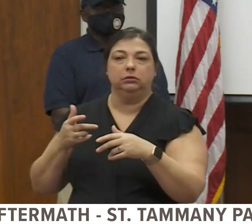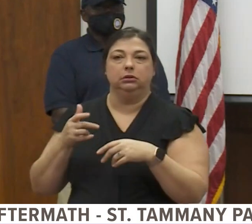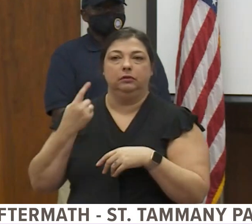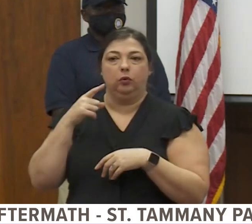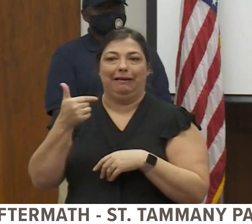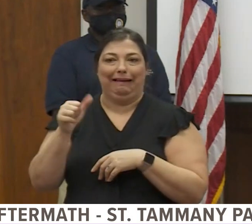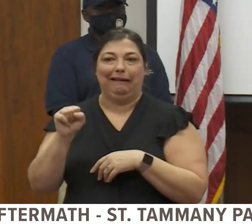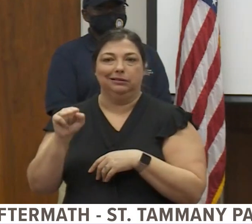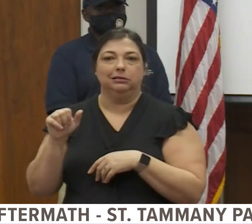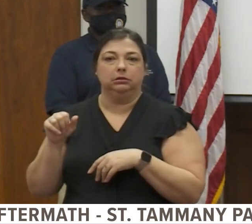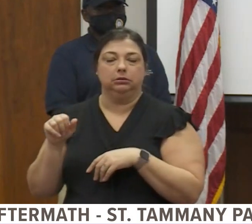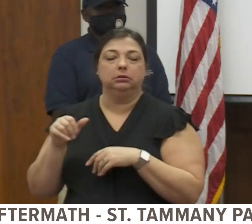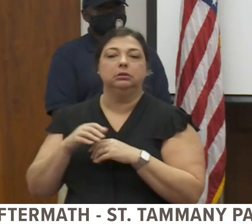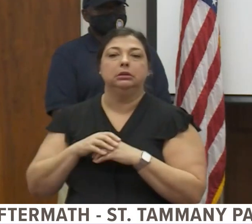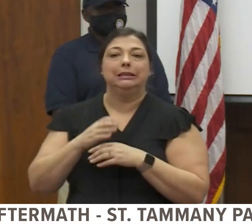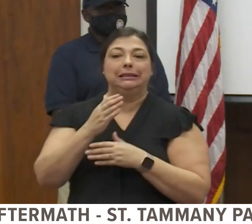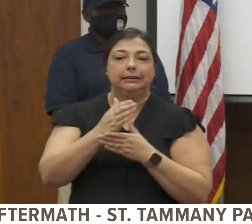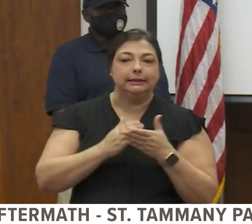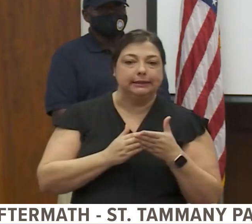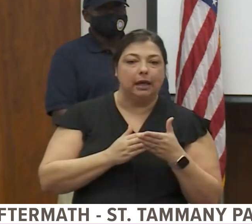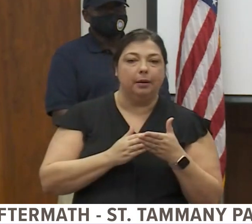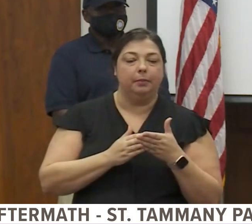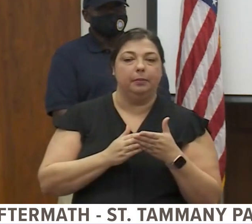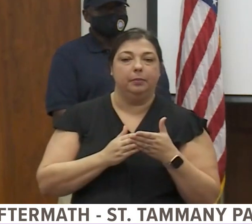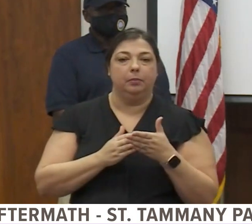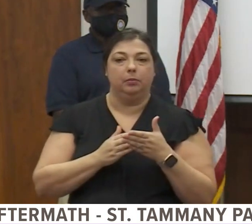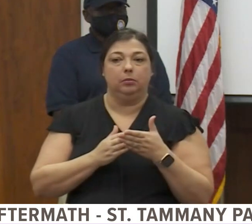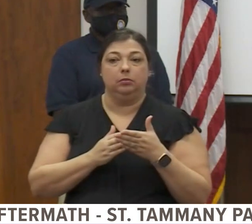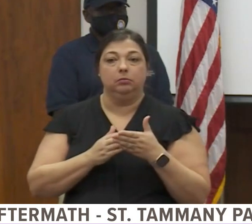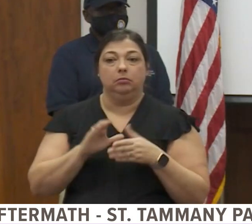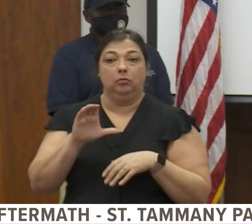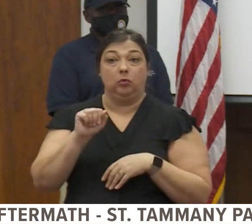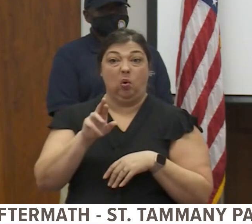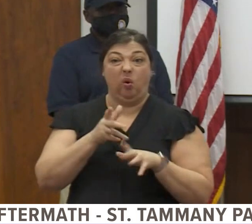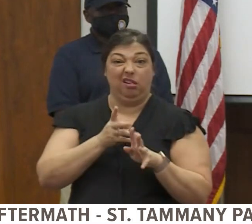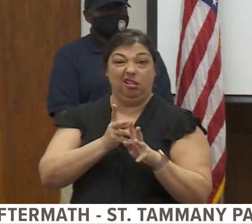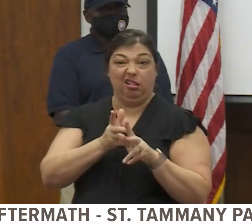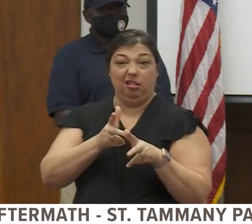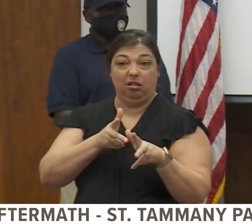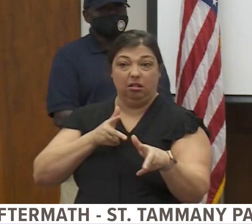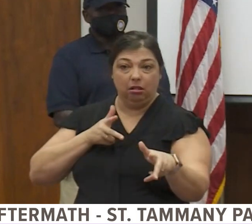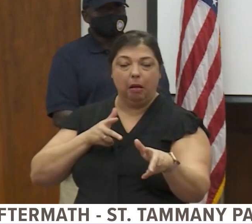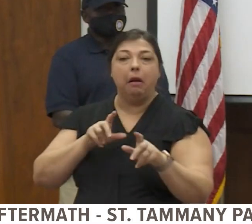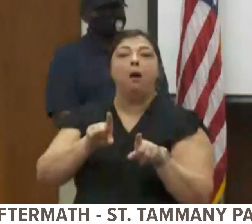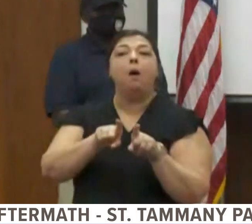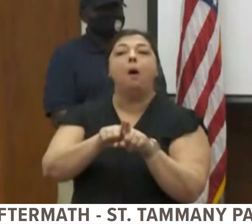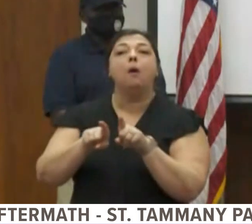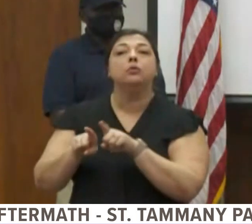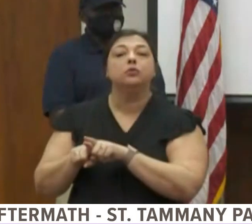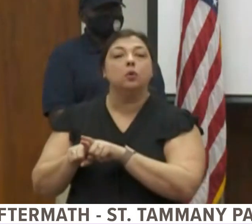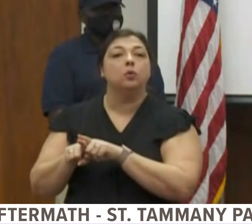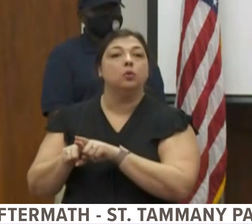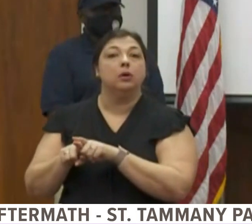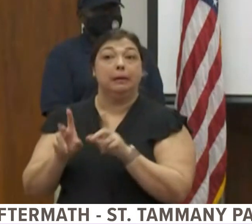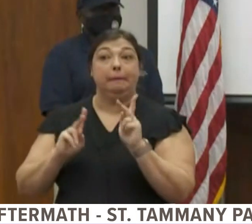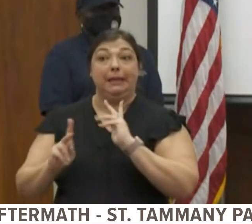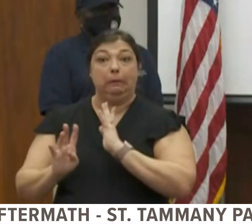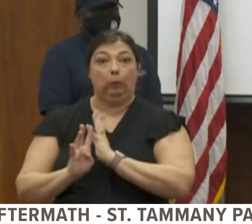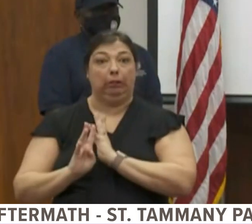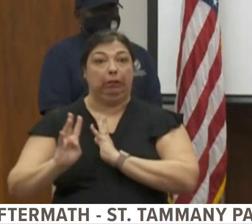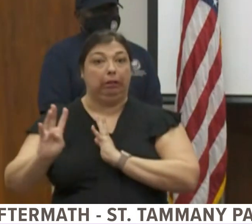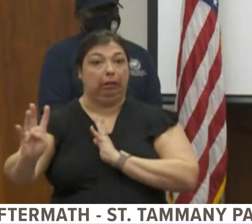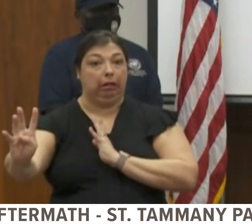some getting some long car lines, but there were also long people